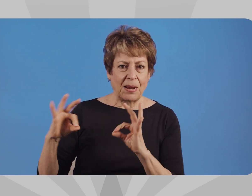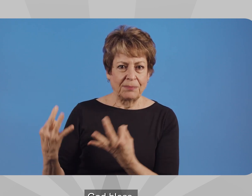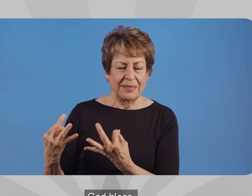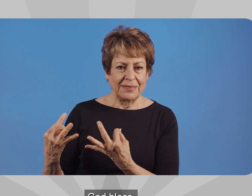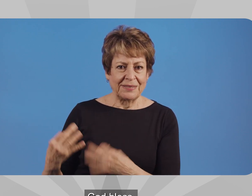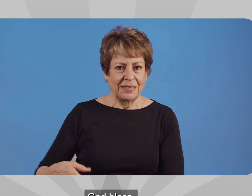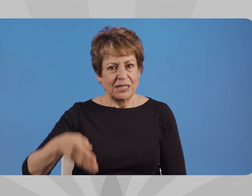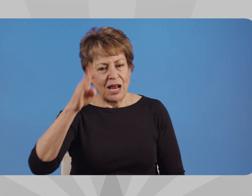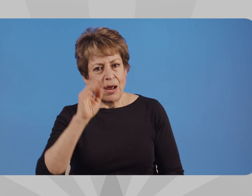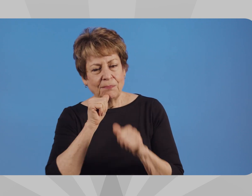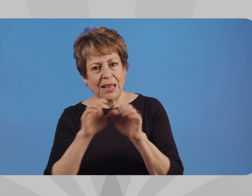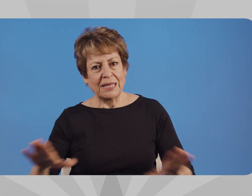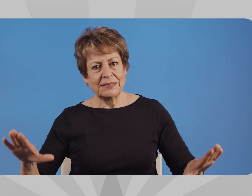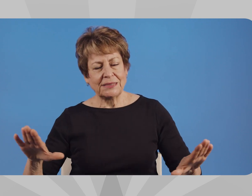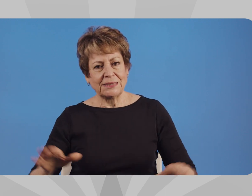God bless.